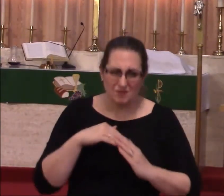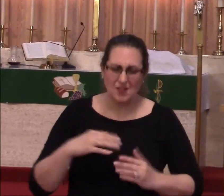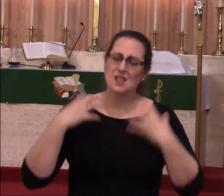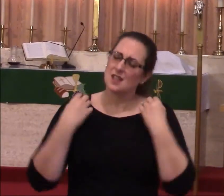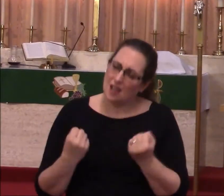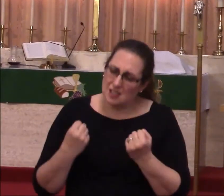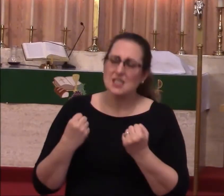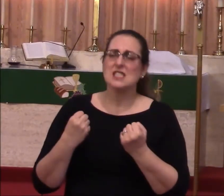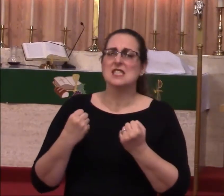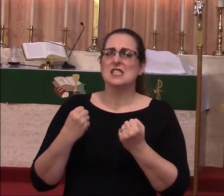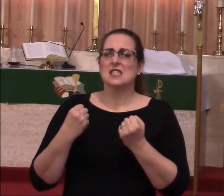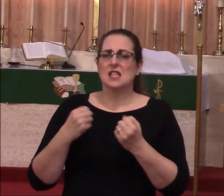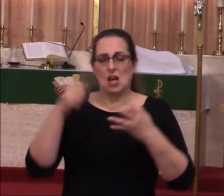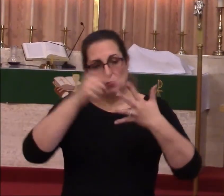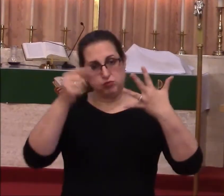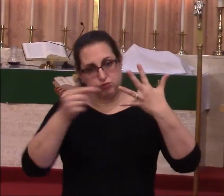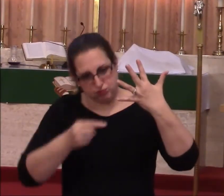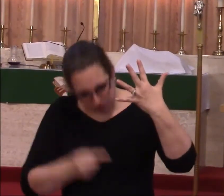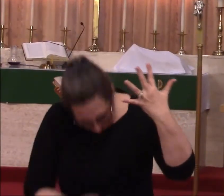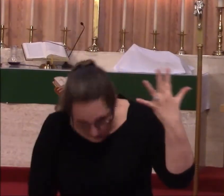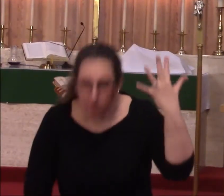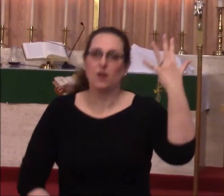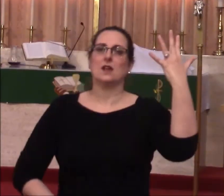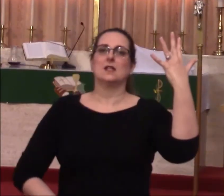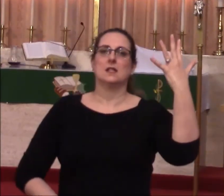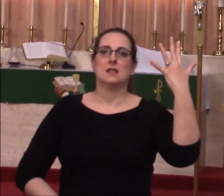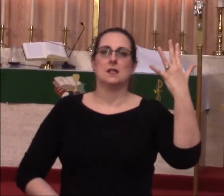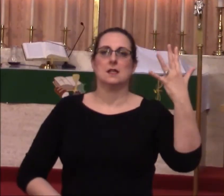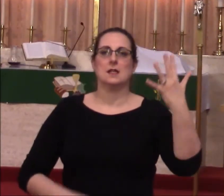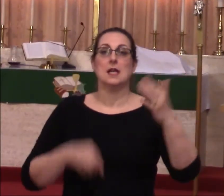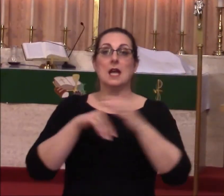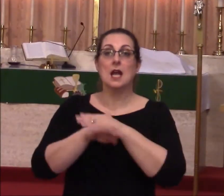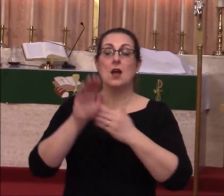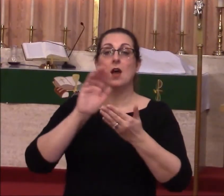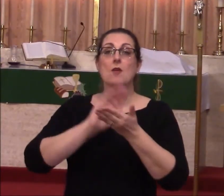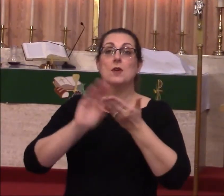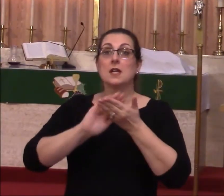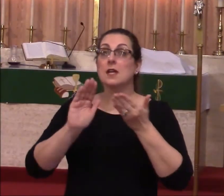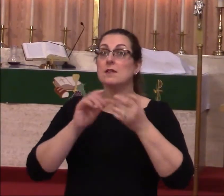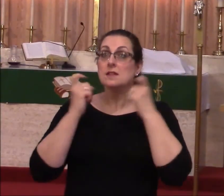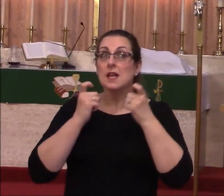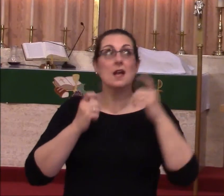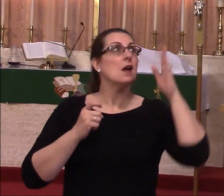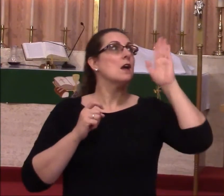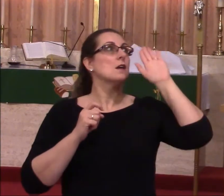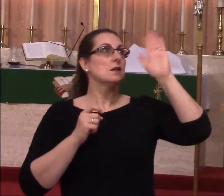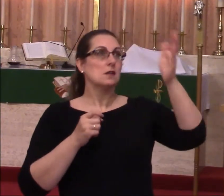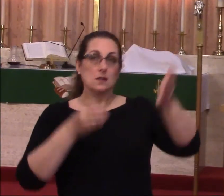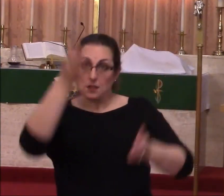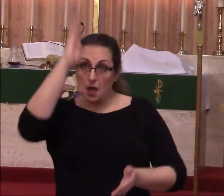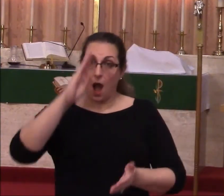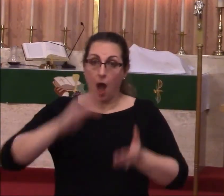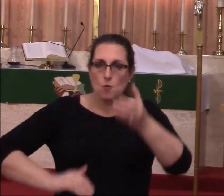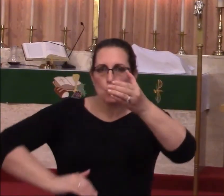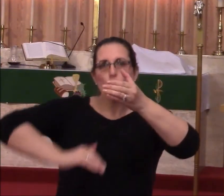confidence. You're low on everything. In the forgiveness of your sins, God fills you back up.